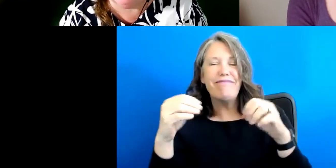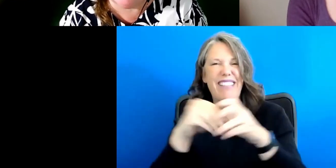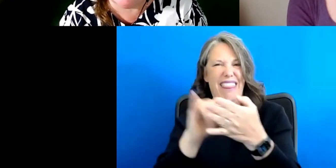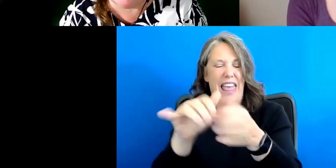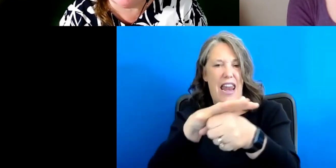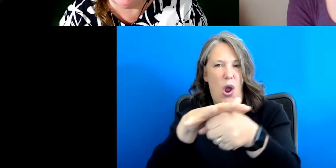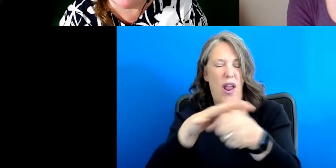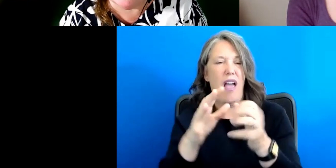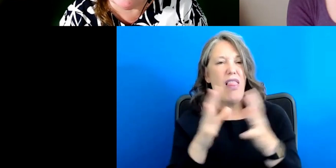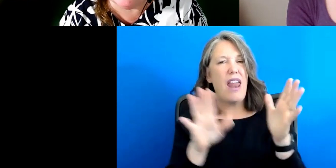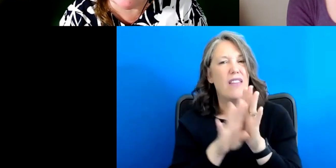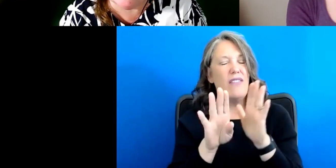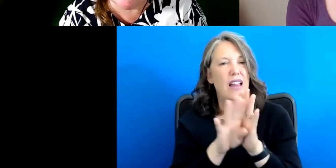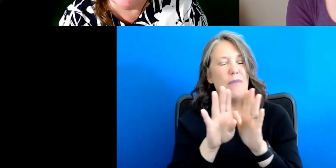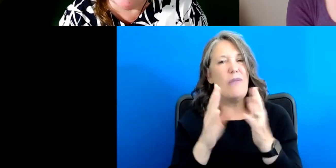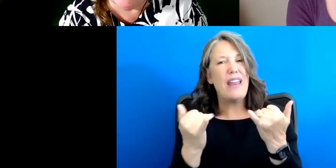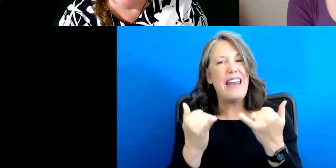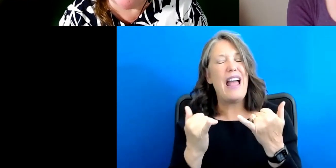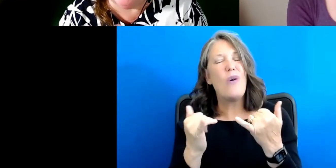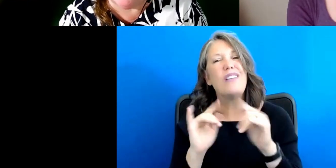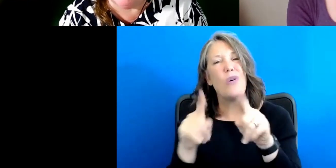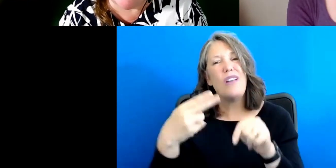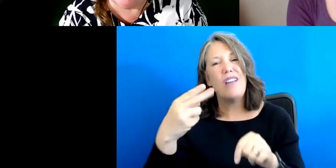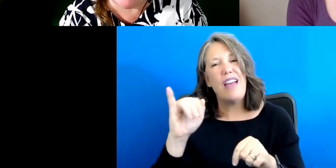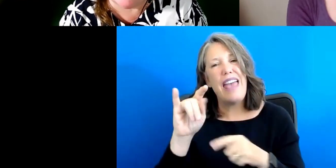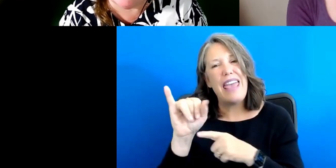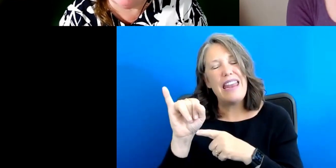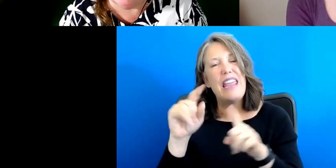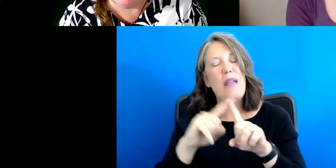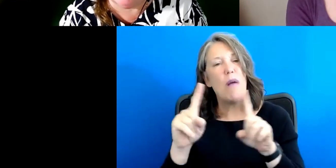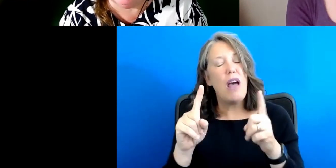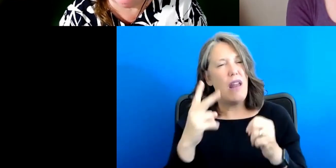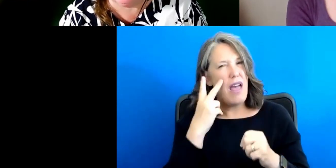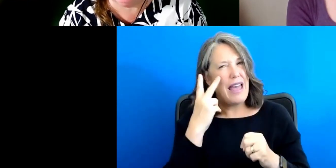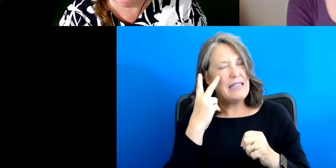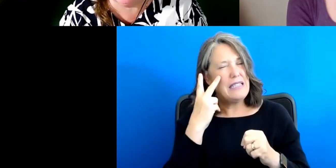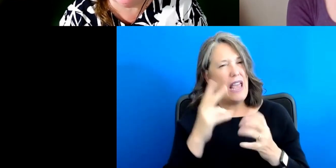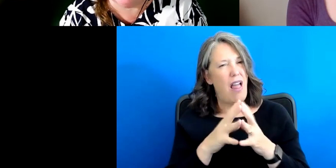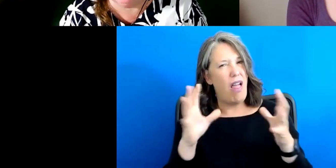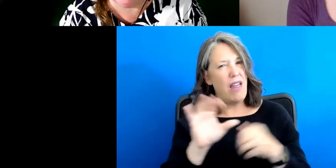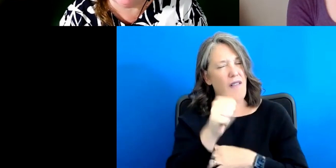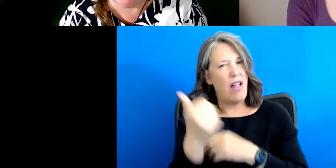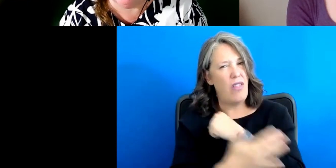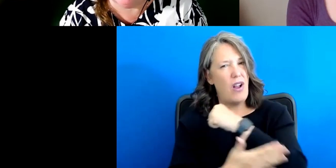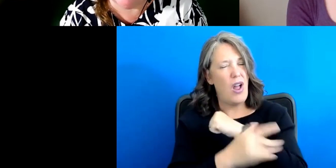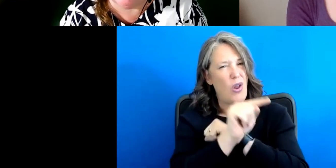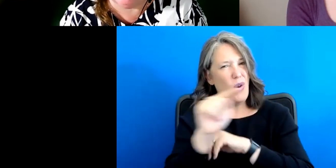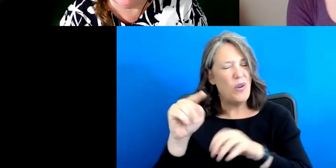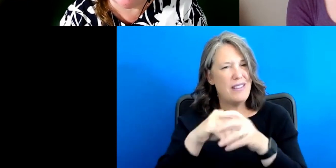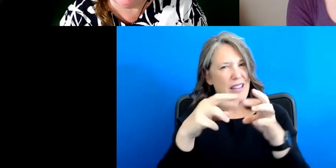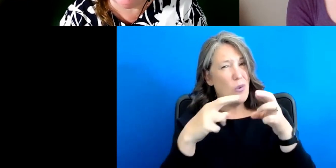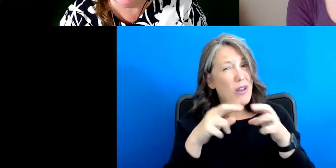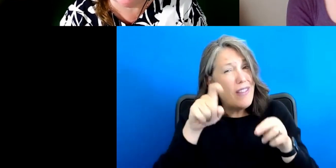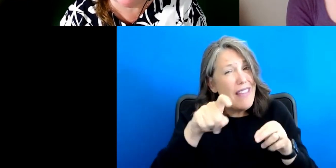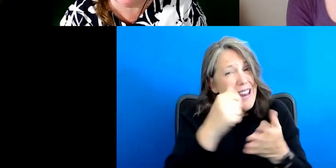development funding is going to Haiti. Um, but what I've found is that a lot of other countries in that region need a lot of help